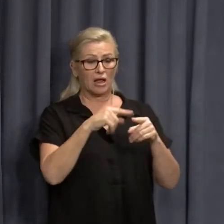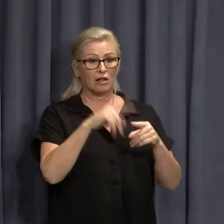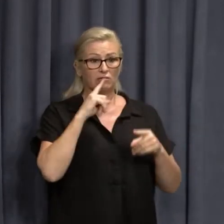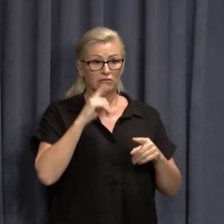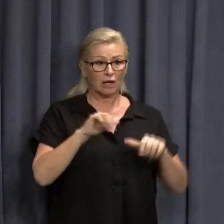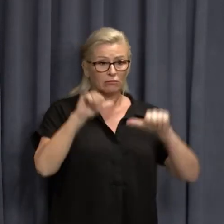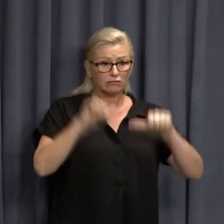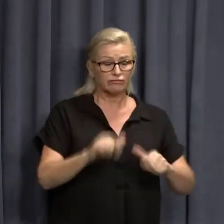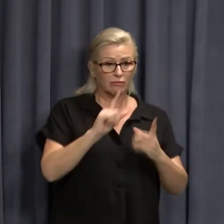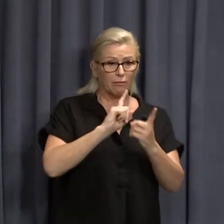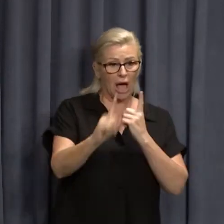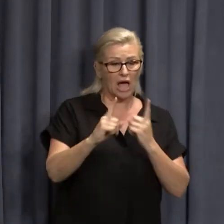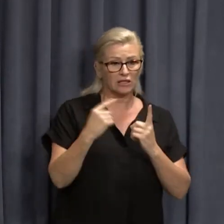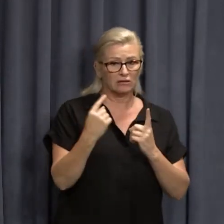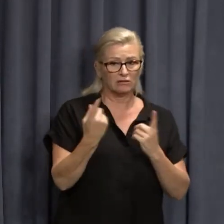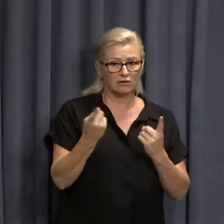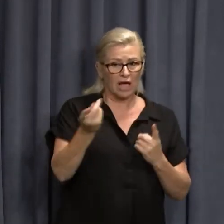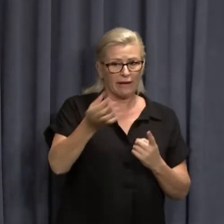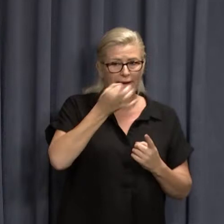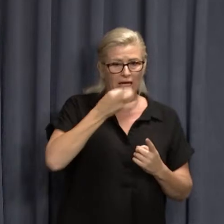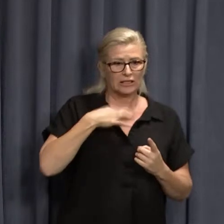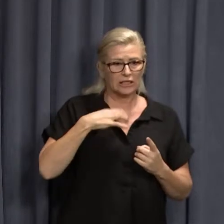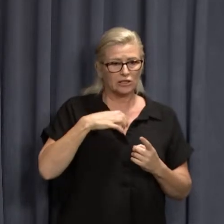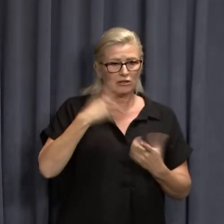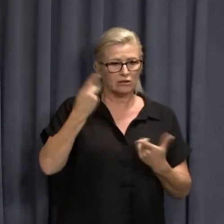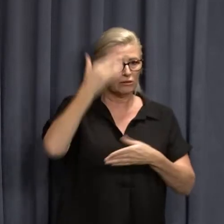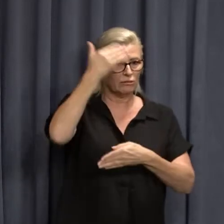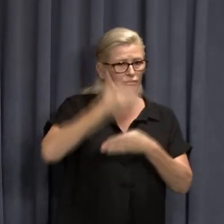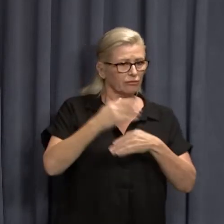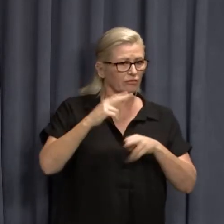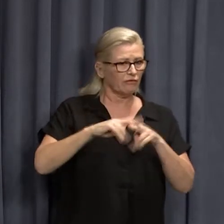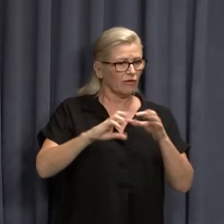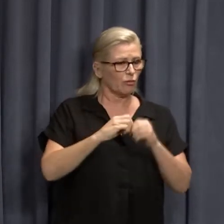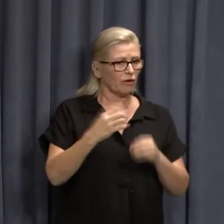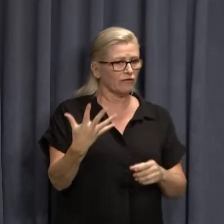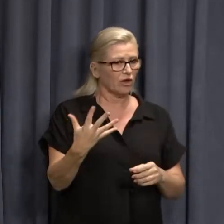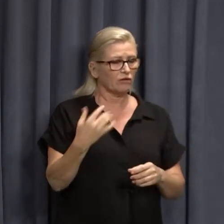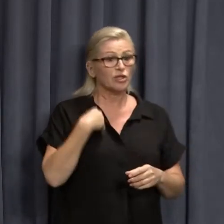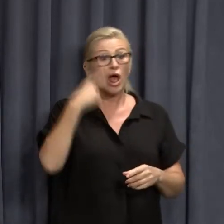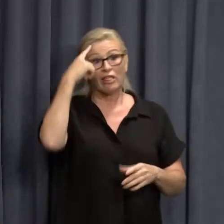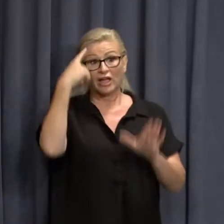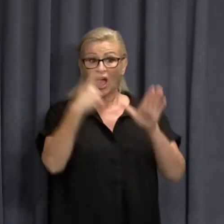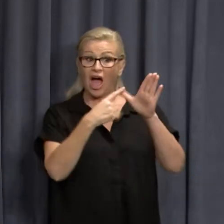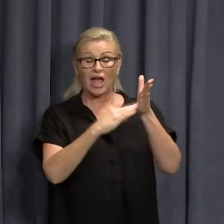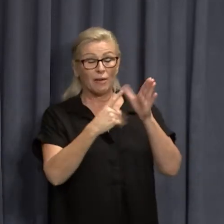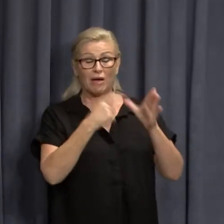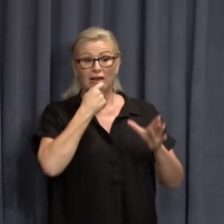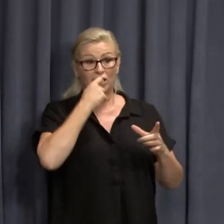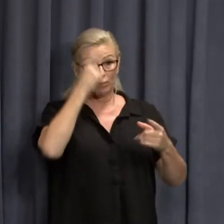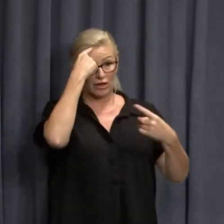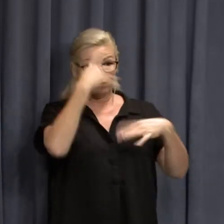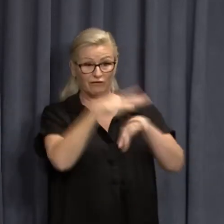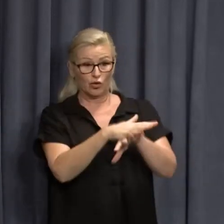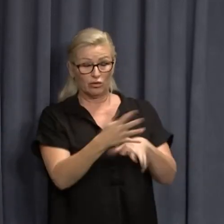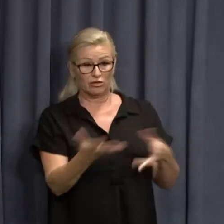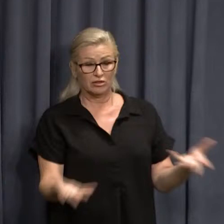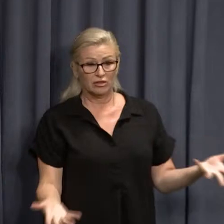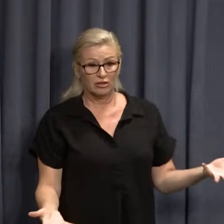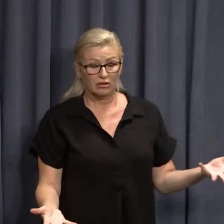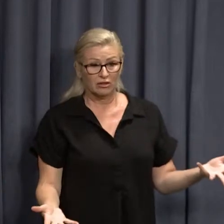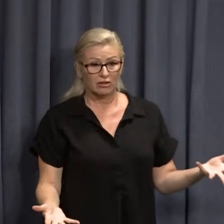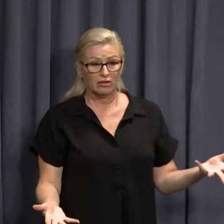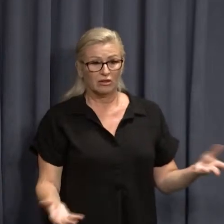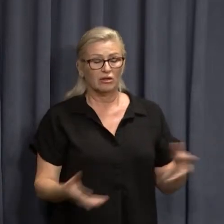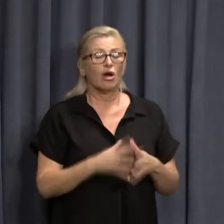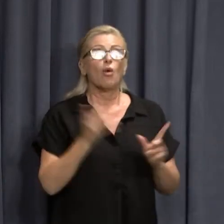move and called for it. So I think the AMA is a little bit confused on their position. So all